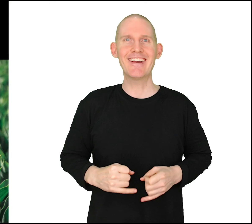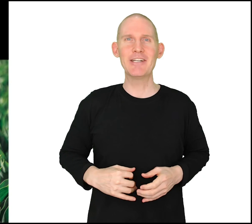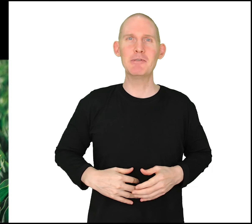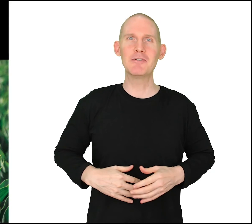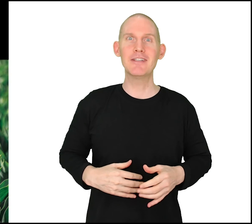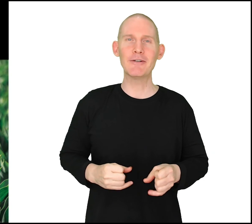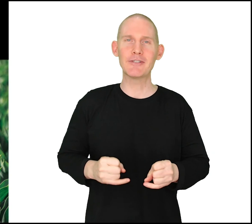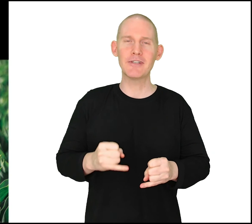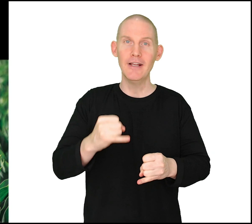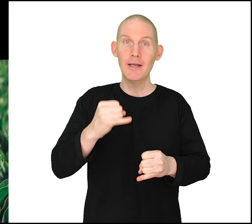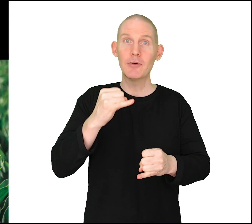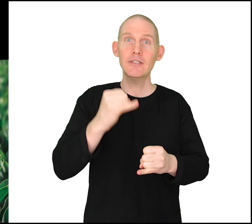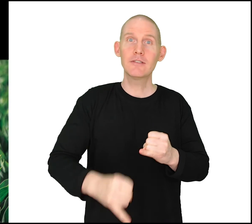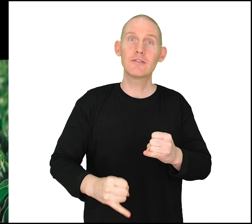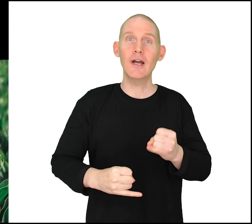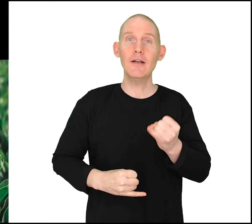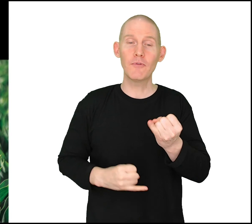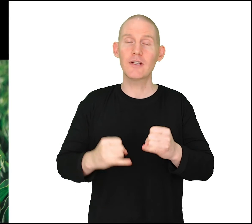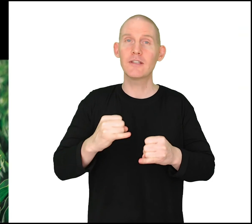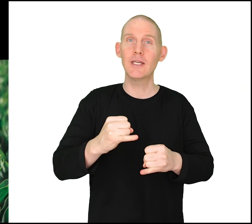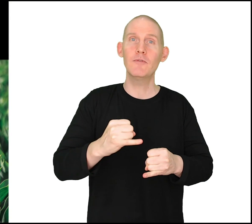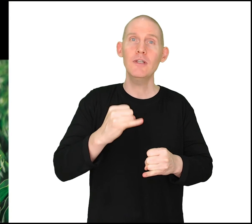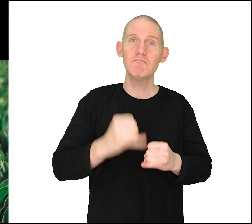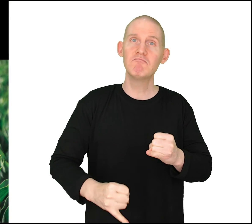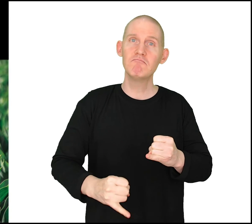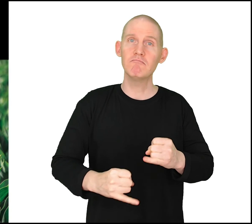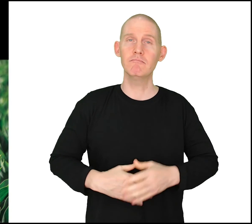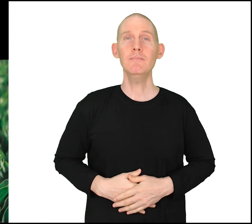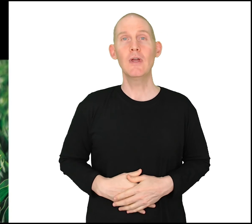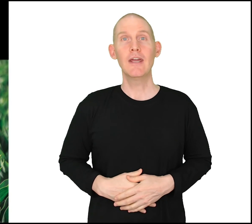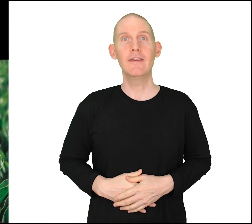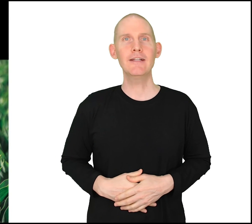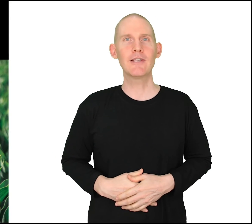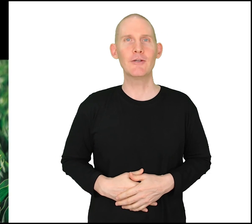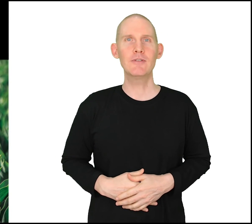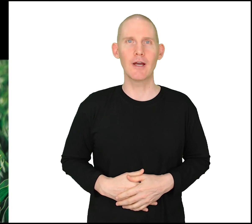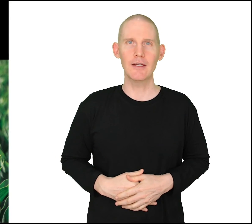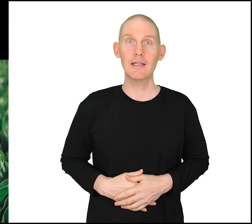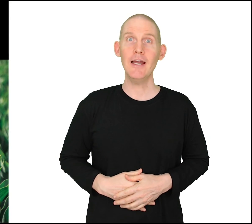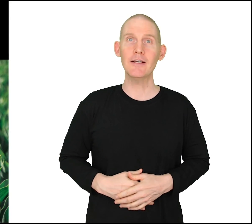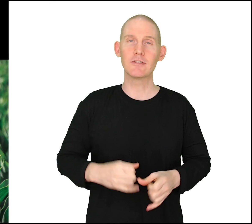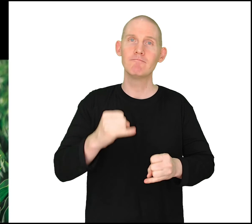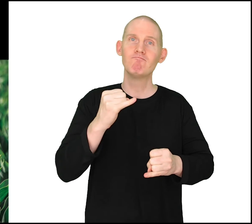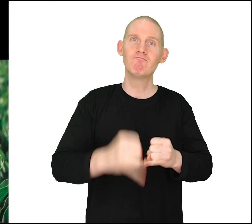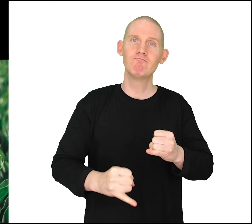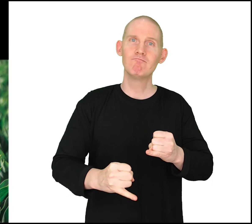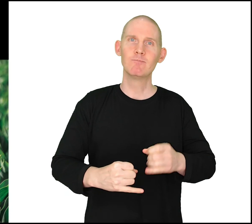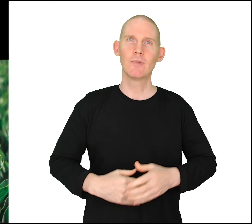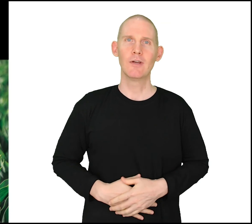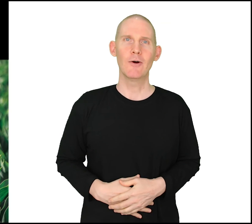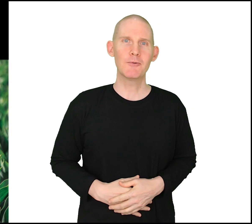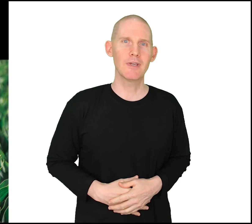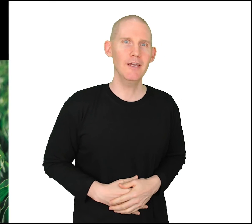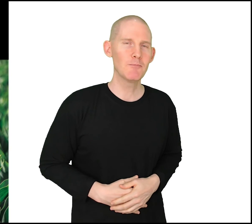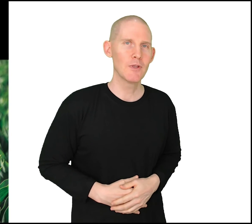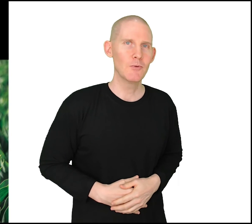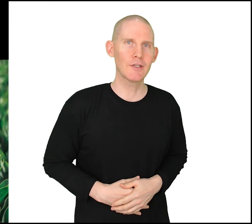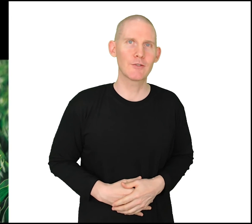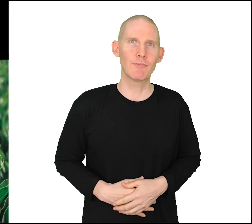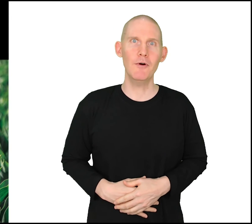going to be really understood but just try to flick the tip of it and that's how you sign last okay we explored